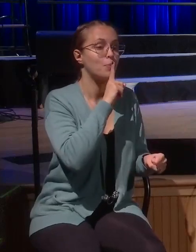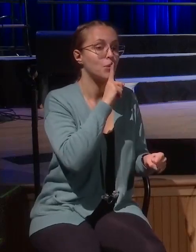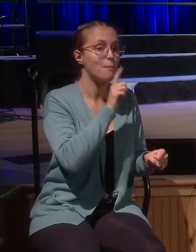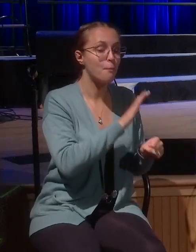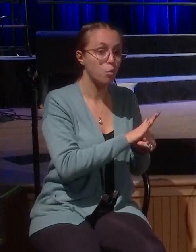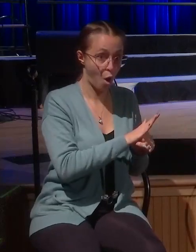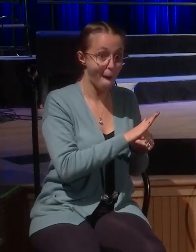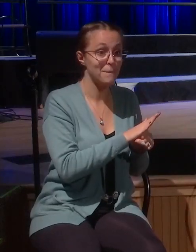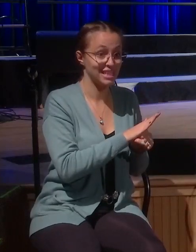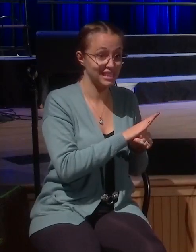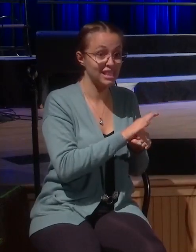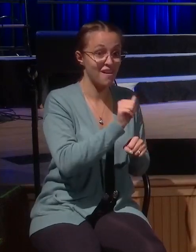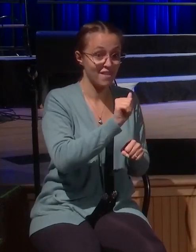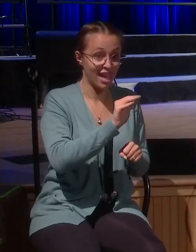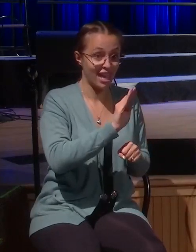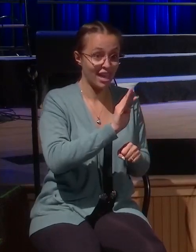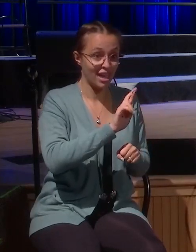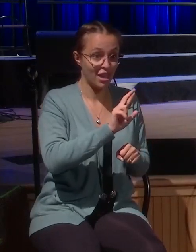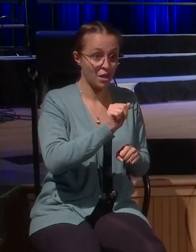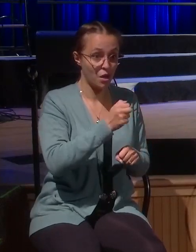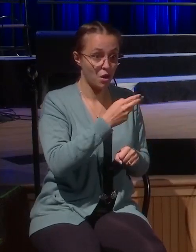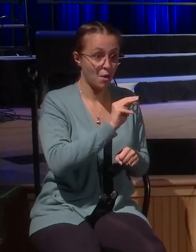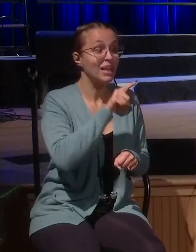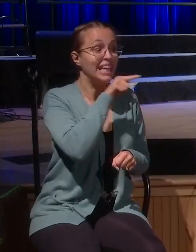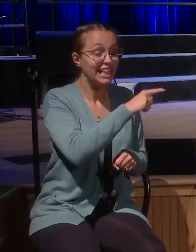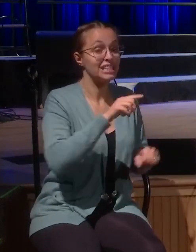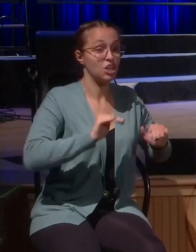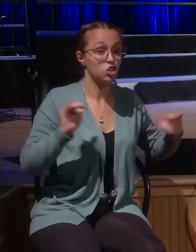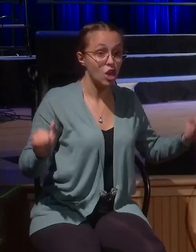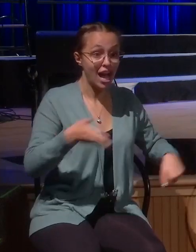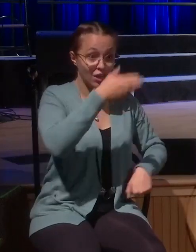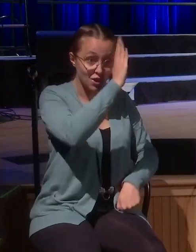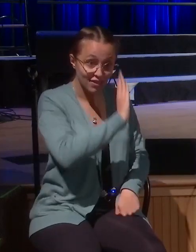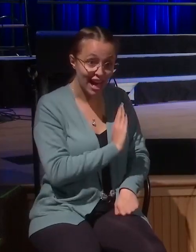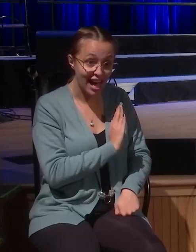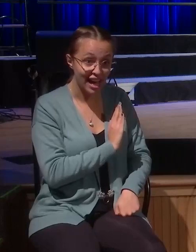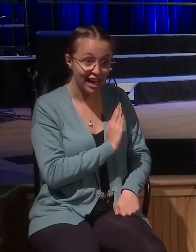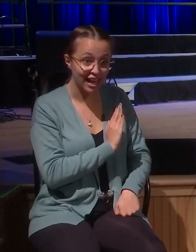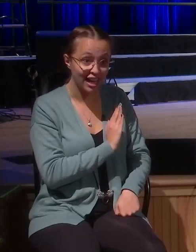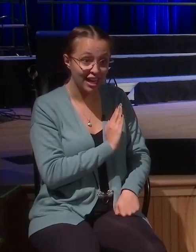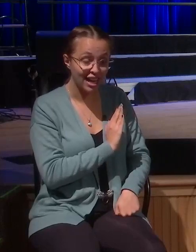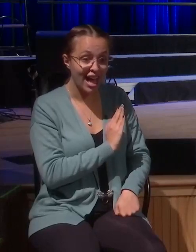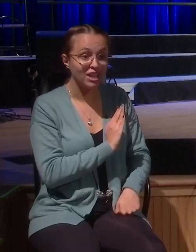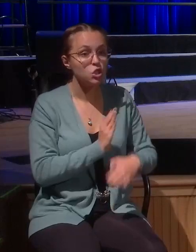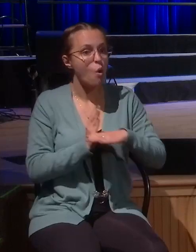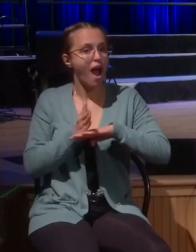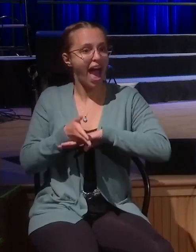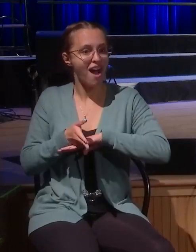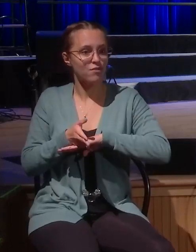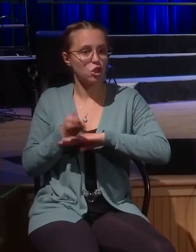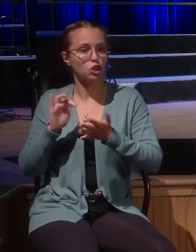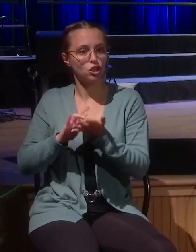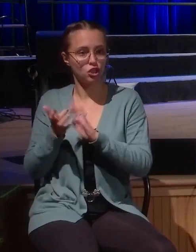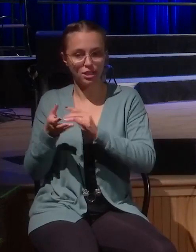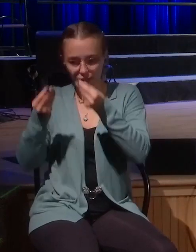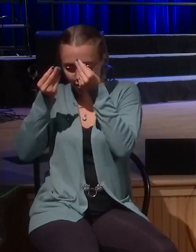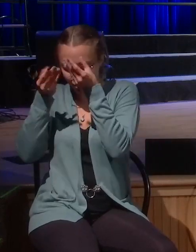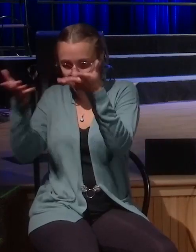a child of God. That's what he means. While they were listening to this, he went on to tell them a parable because this is verse 11 in Luke chapter 19. Because he was near